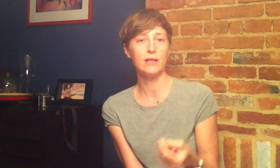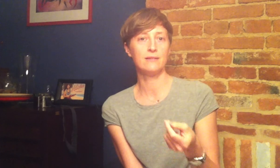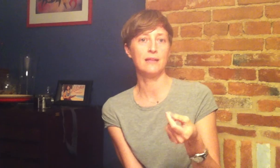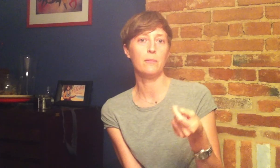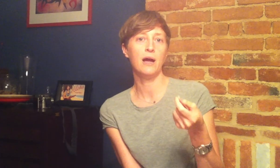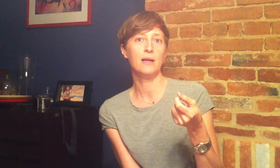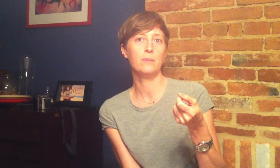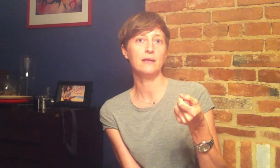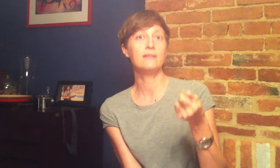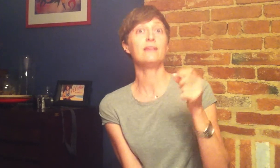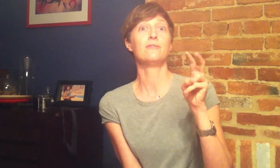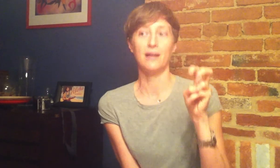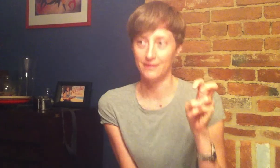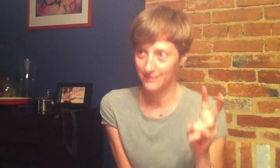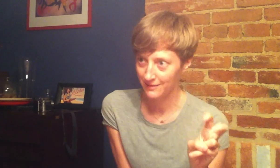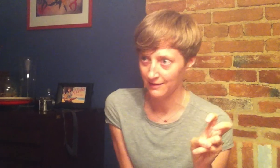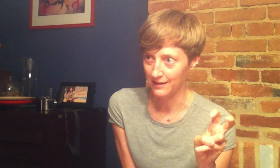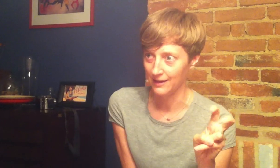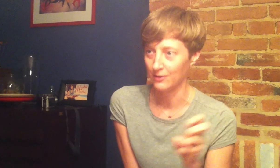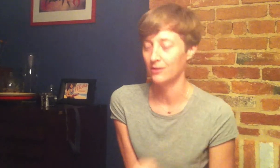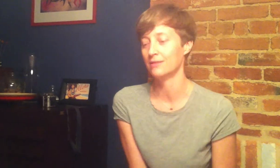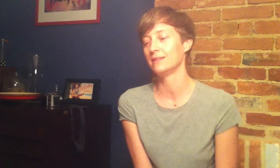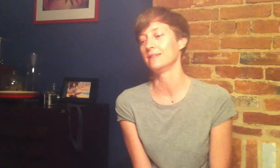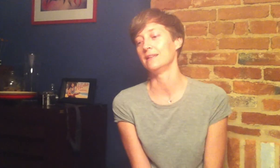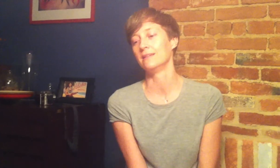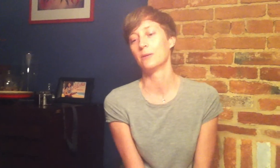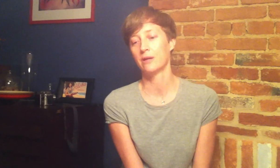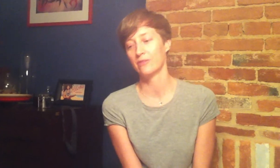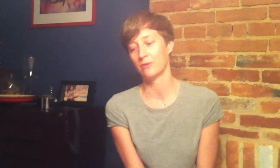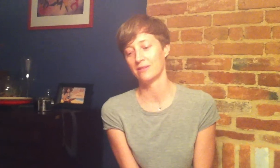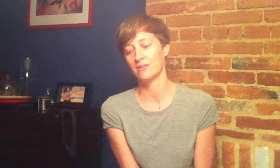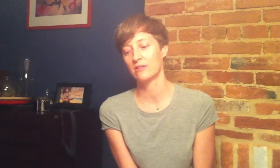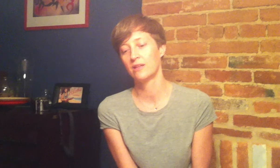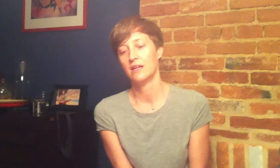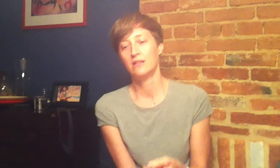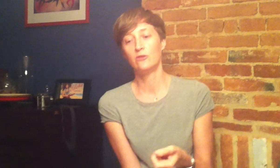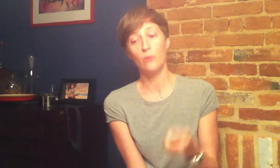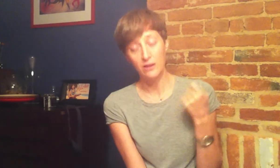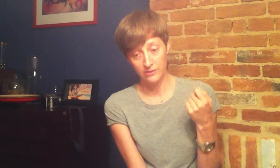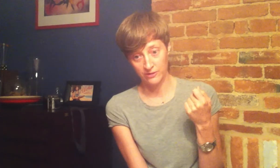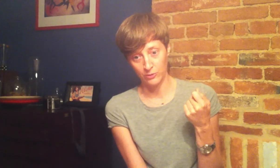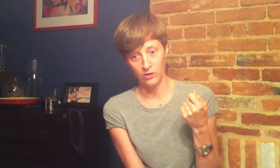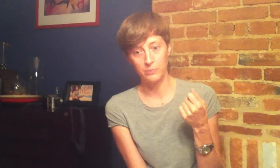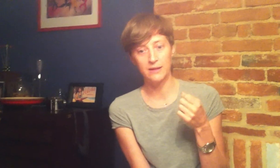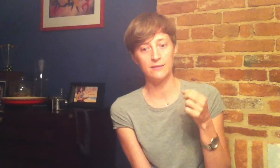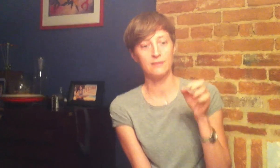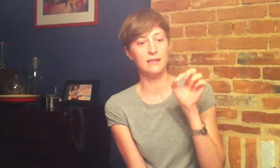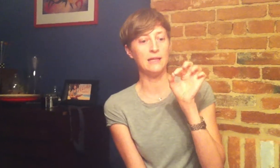realized that I am incentivized, as they say in all D.C. non-profit organizations, to swallow the Tootsie Roll because the